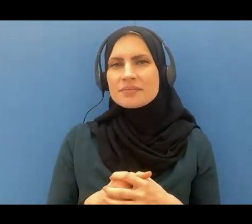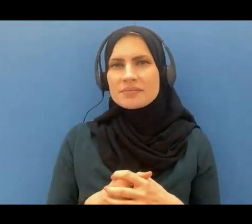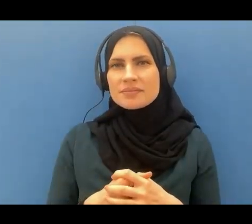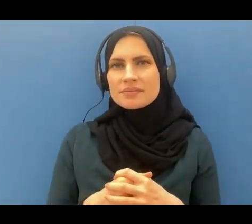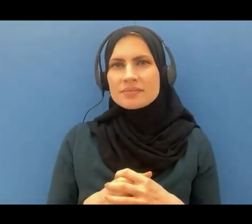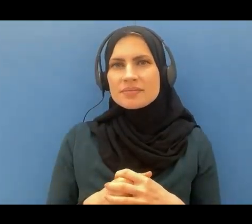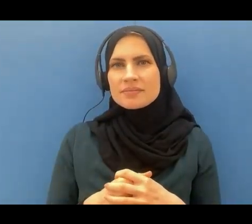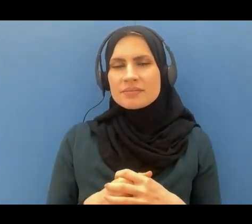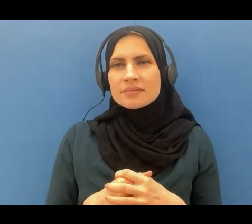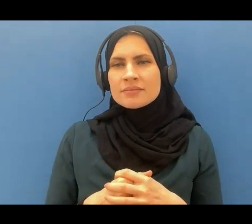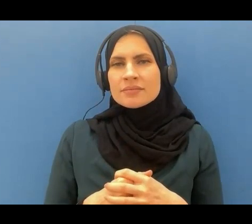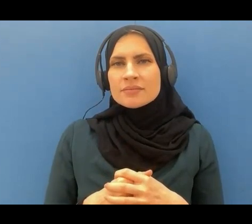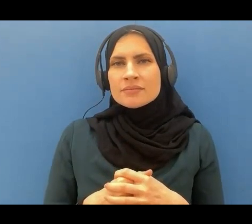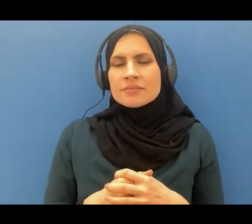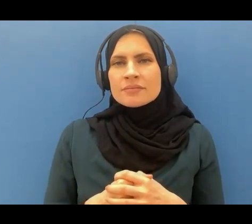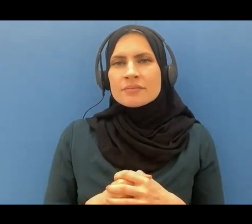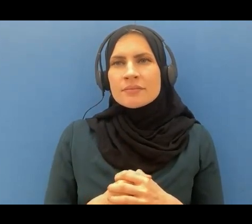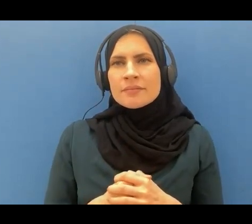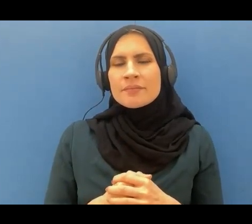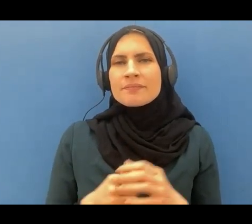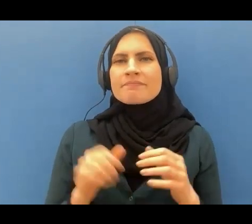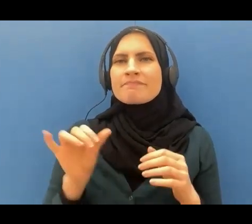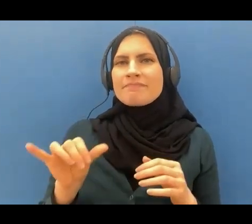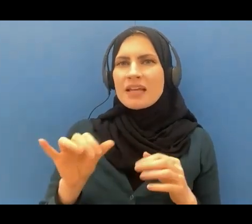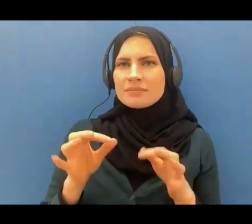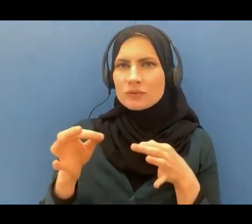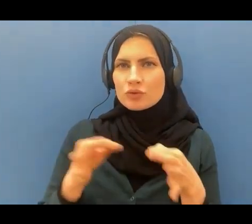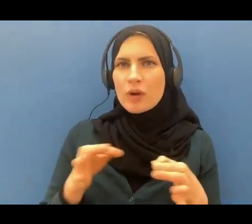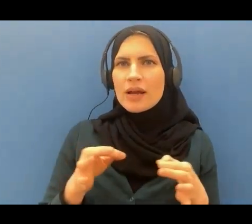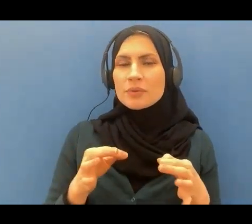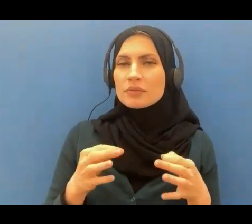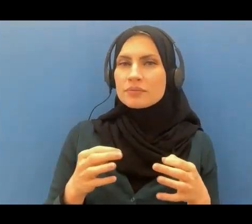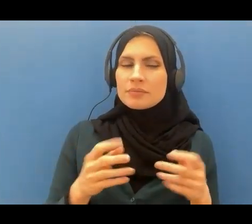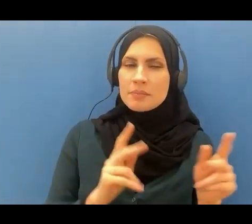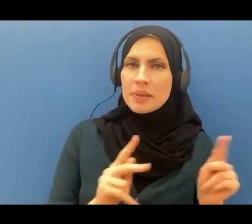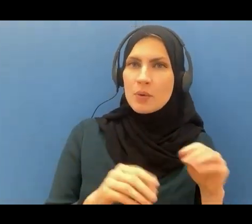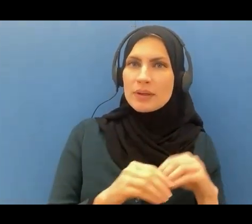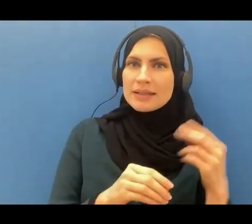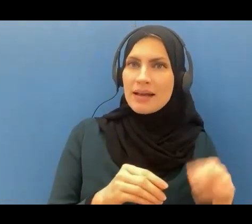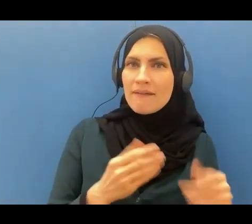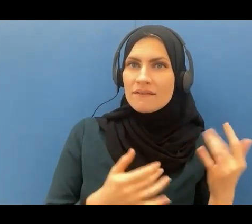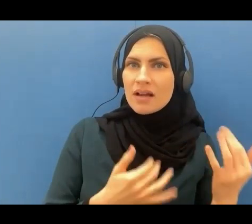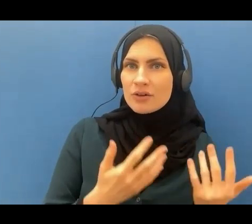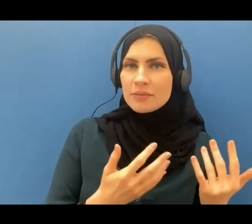description of the people of hellfire and hellfire and the accountability